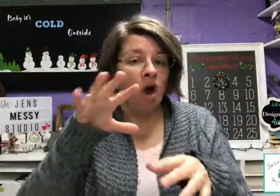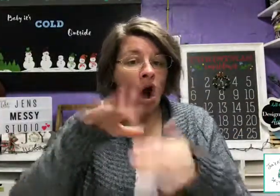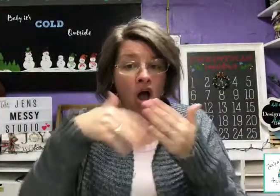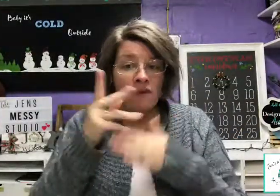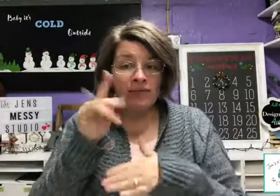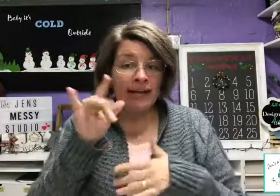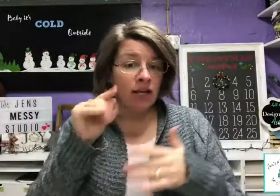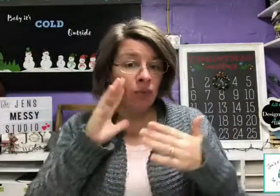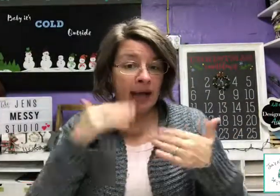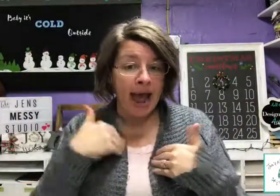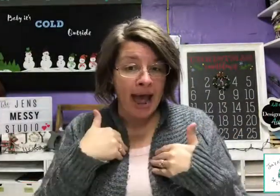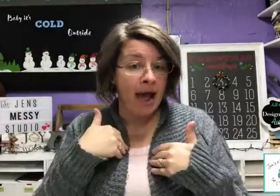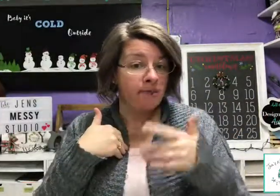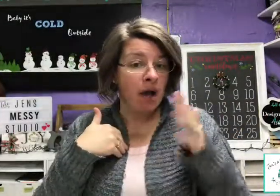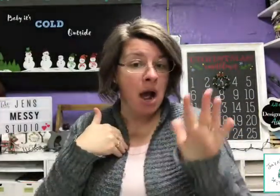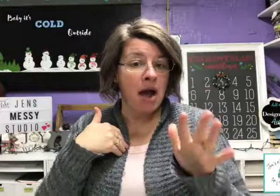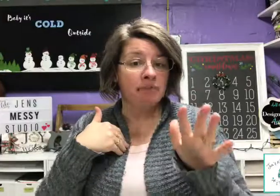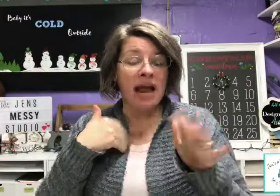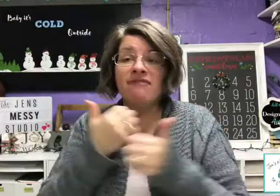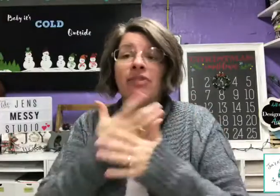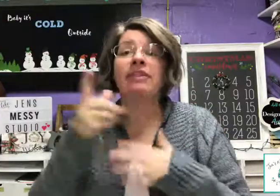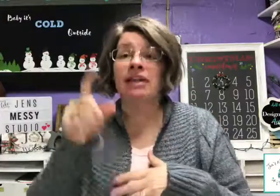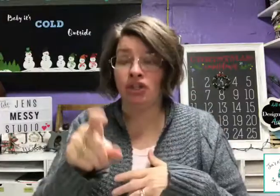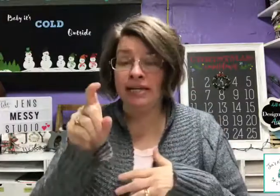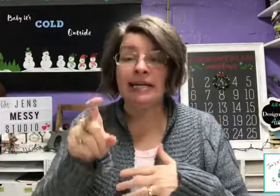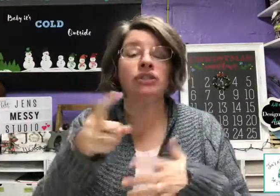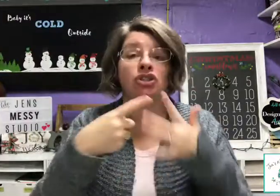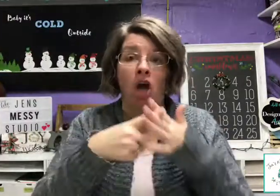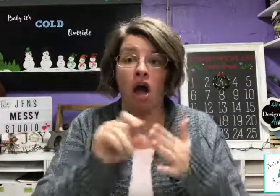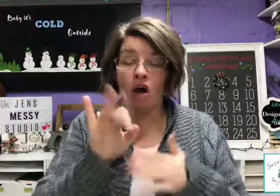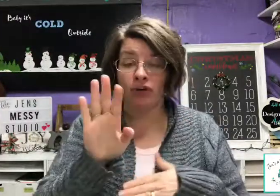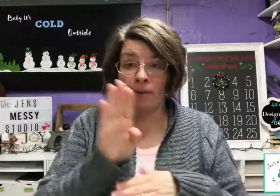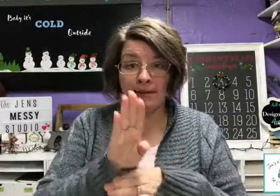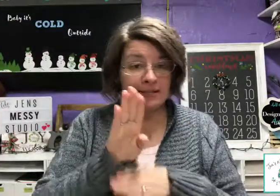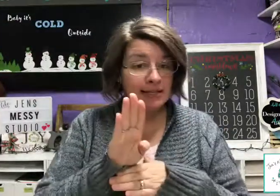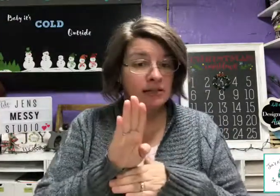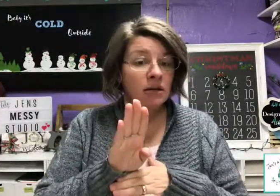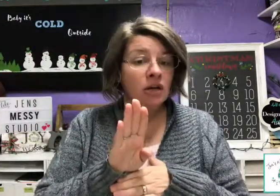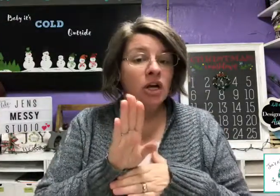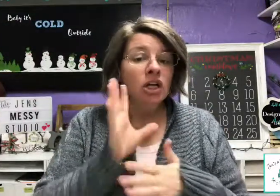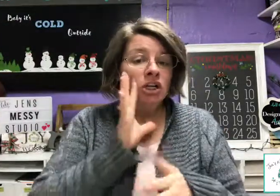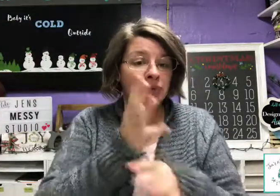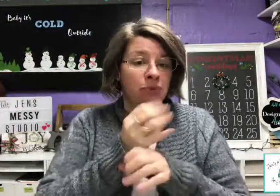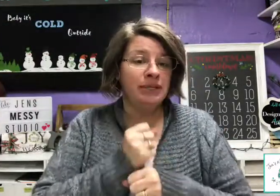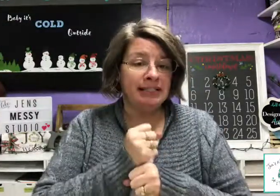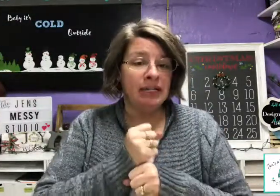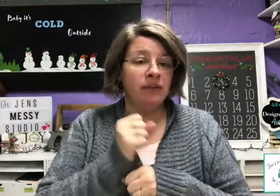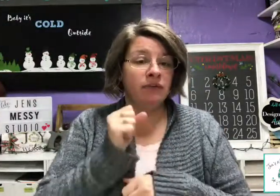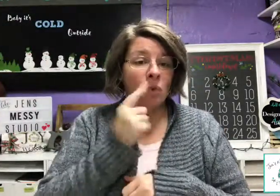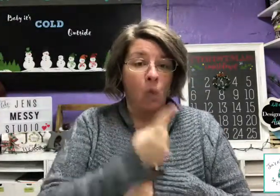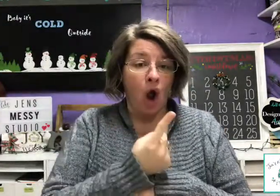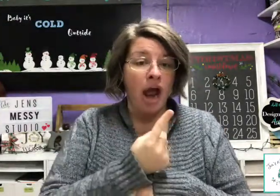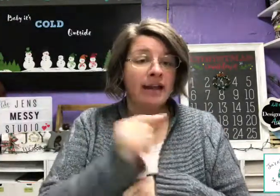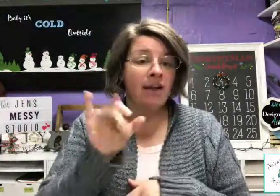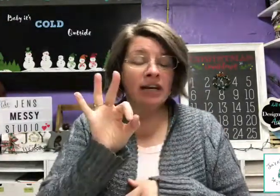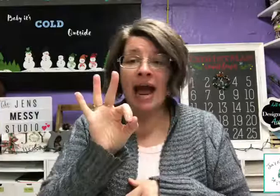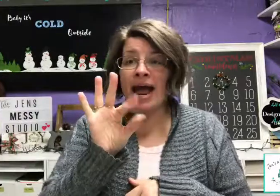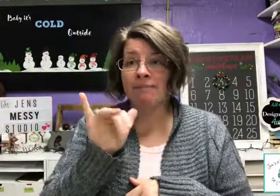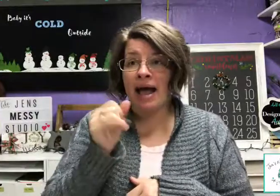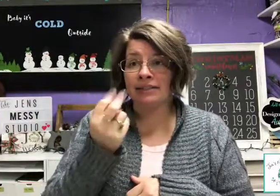All of the keys will have everything that you need to start off a computer. You will receive one of nine by